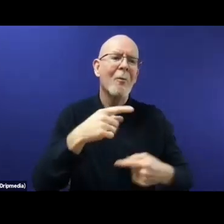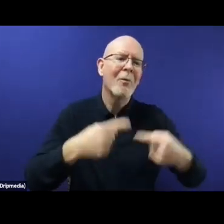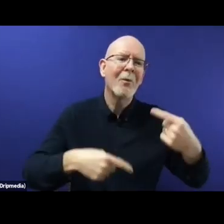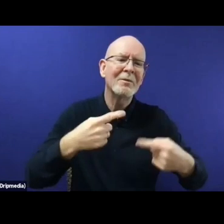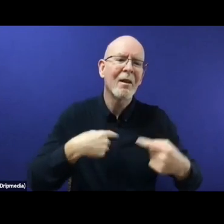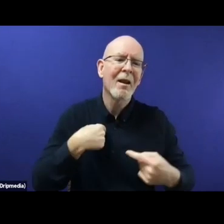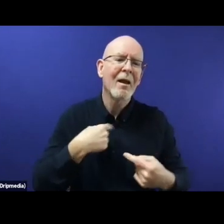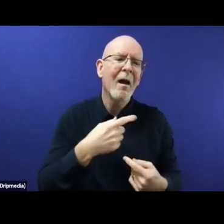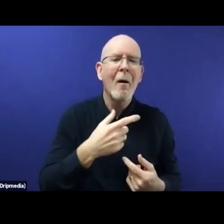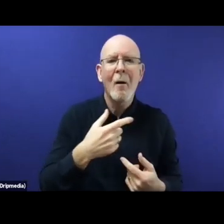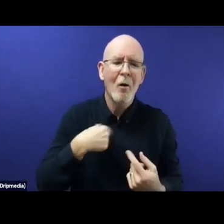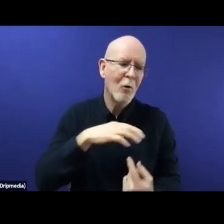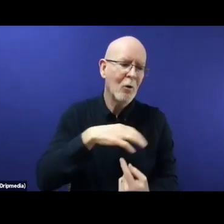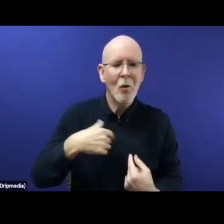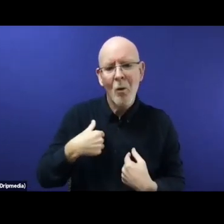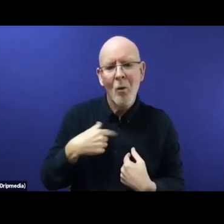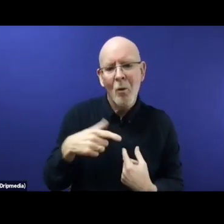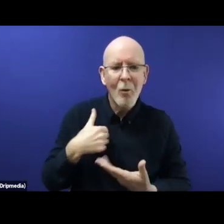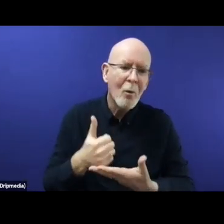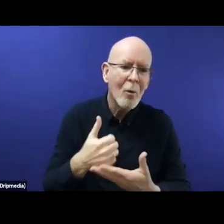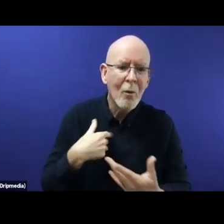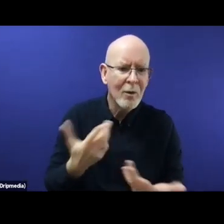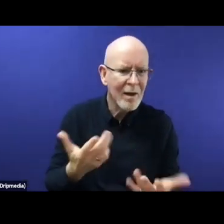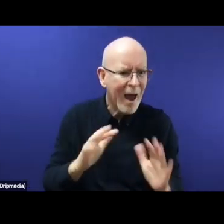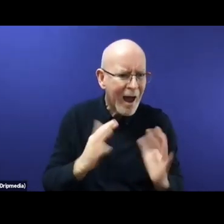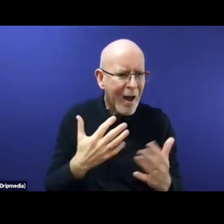who are the most affected